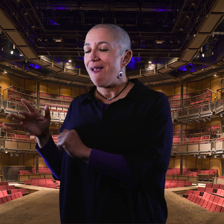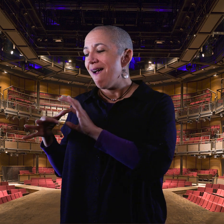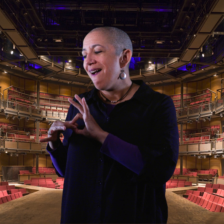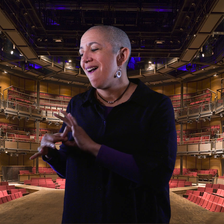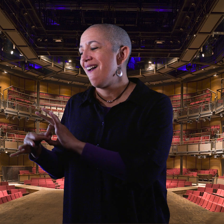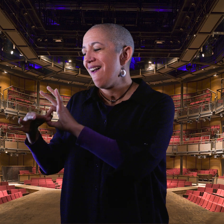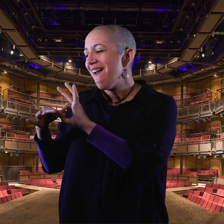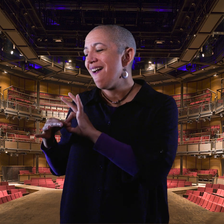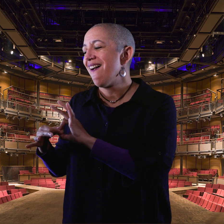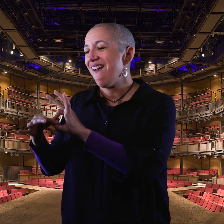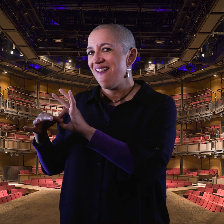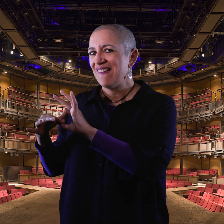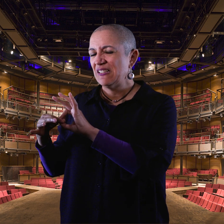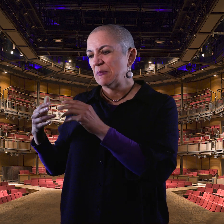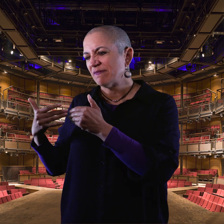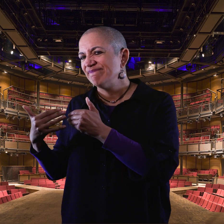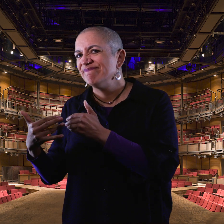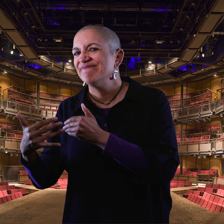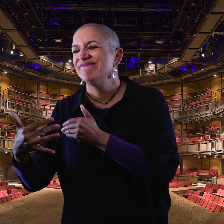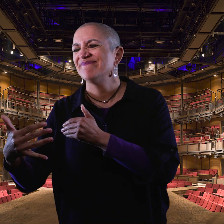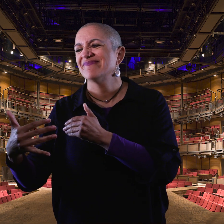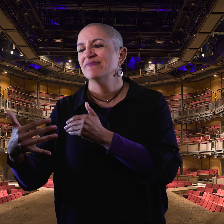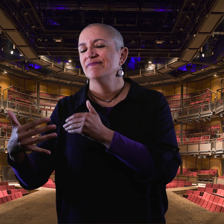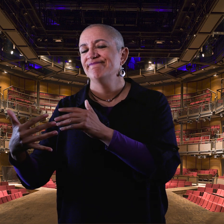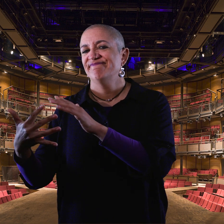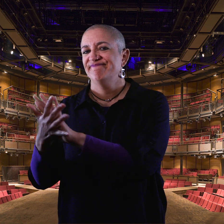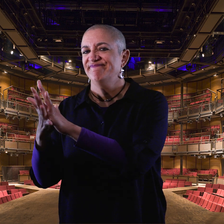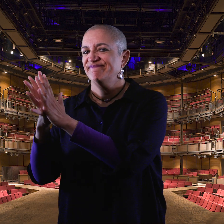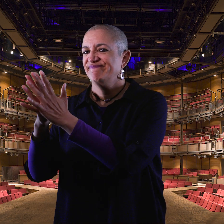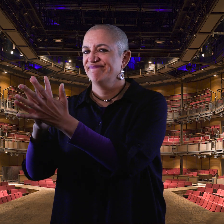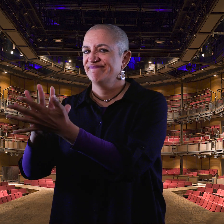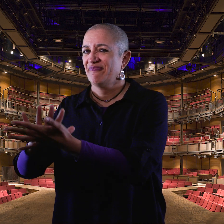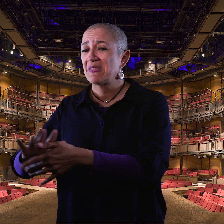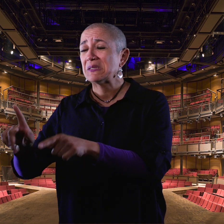But it, like her other relationships, turns sour as her world changes.